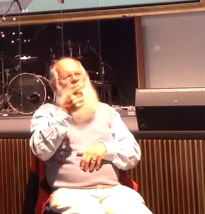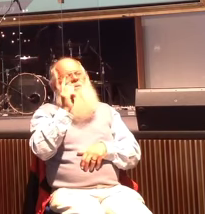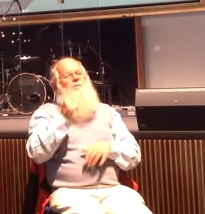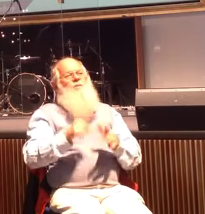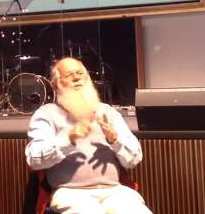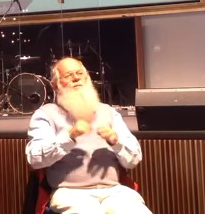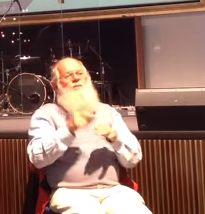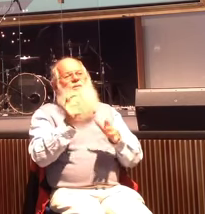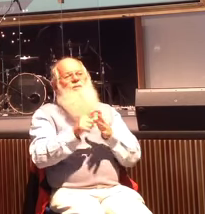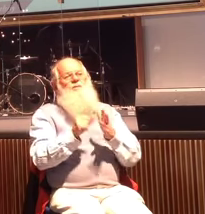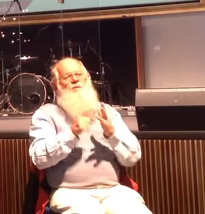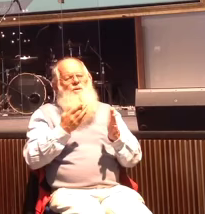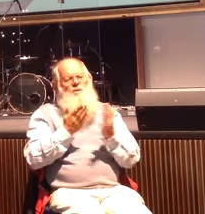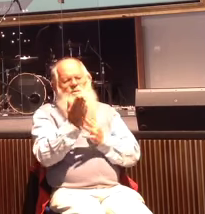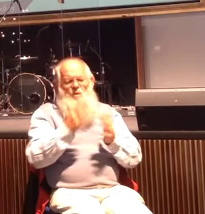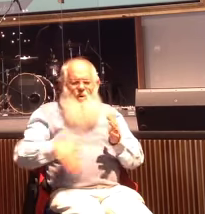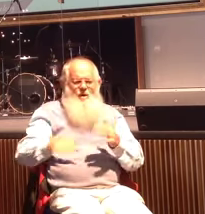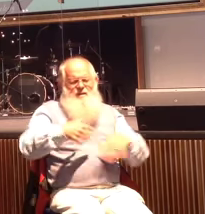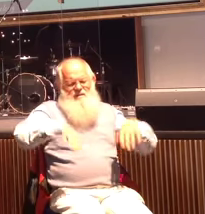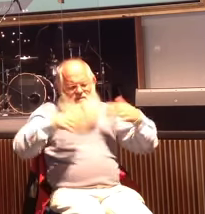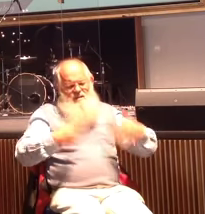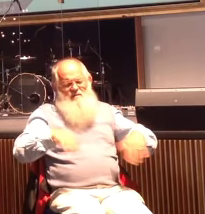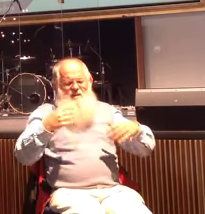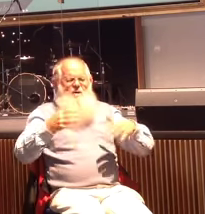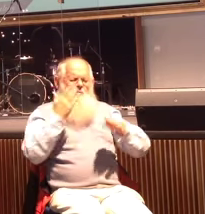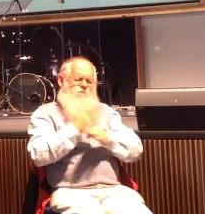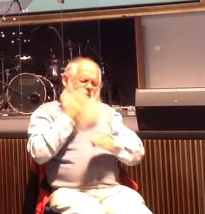through all this pain and all this work and it's just for one?